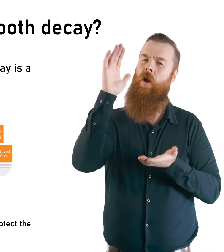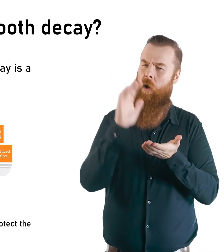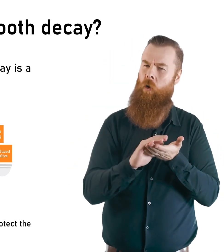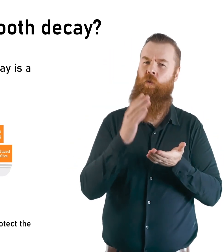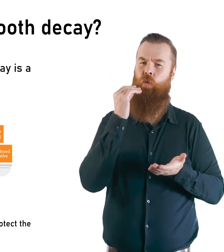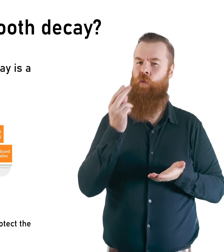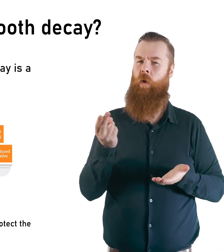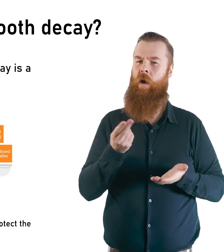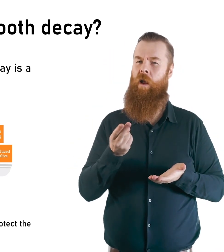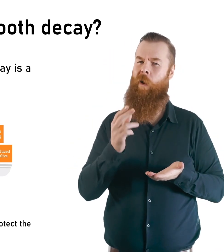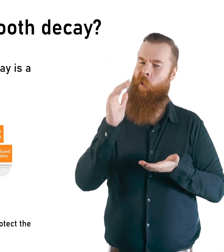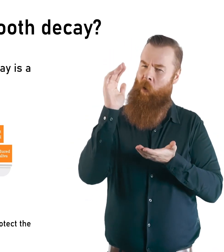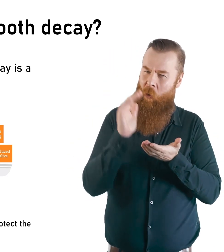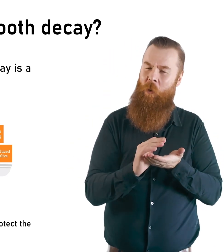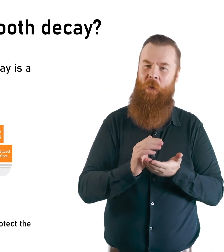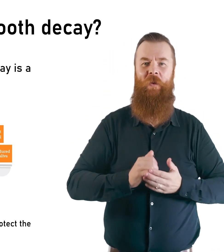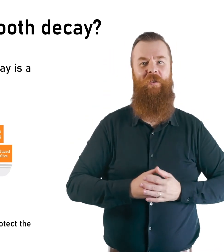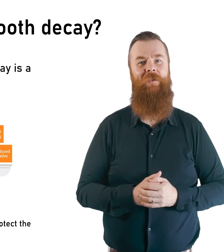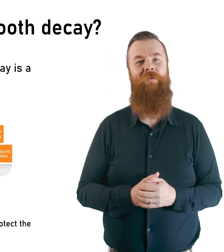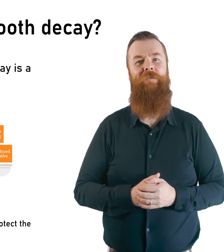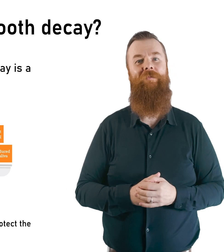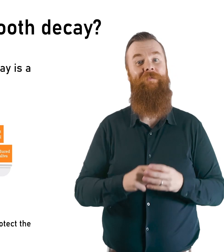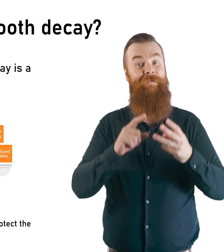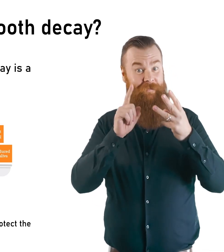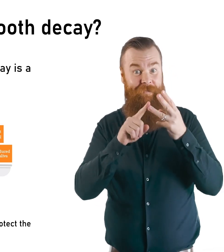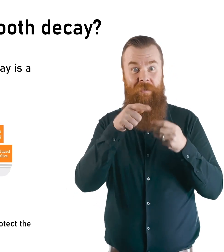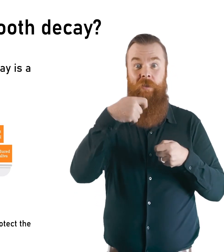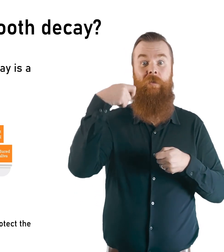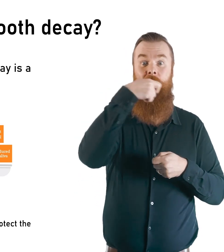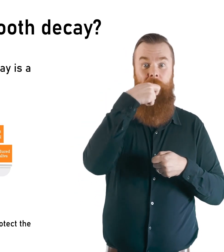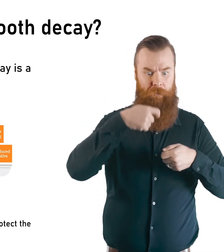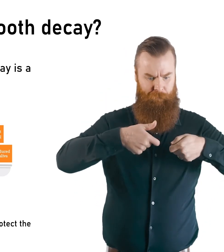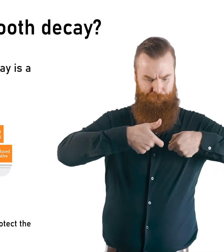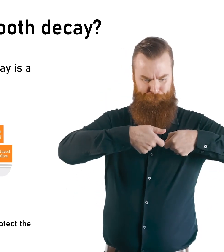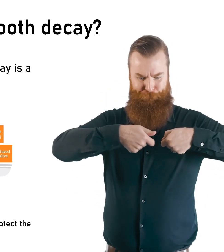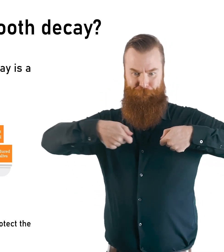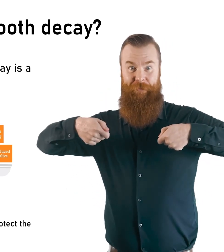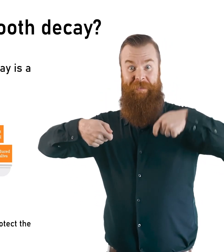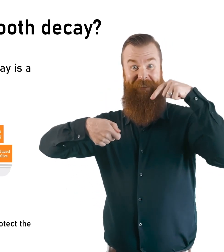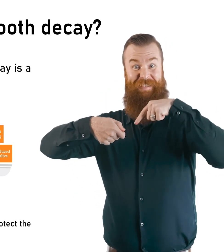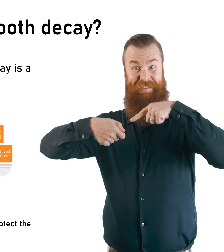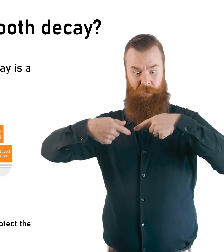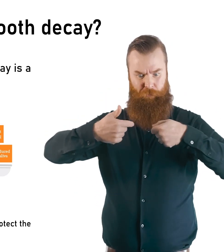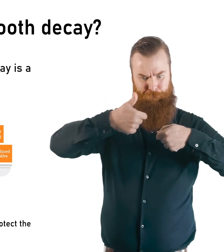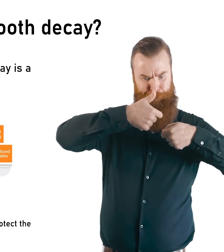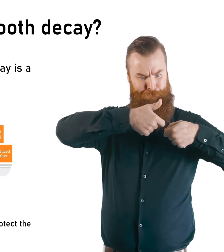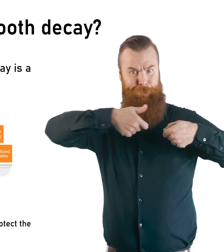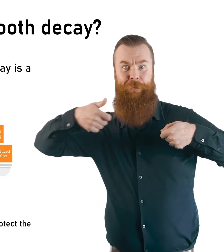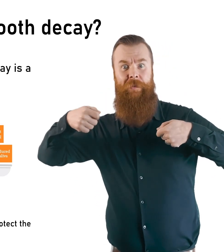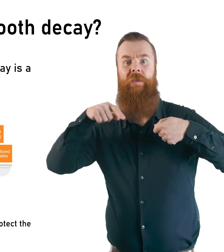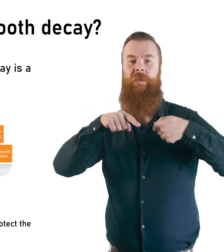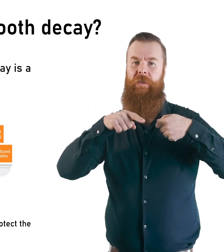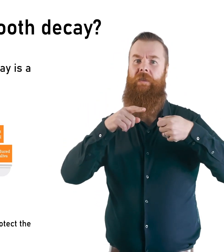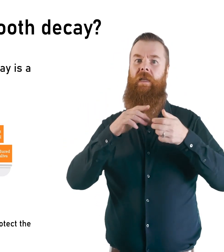Things that protect the teeth include saliva, a low sugar diet, fluoride,